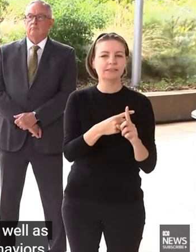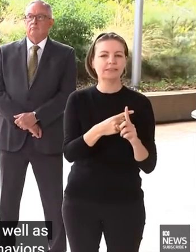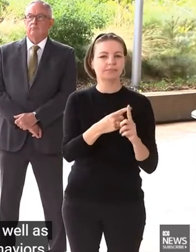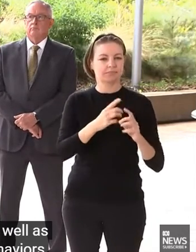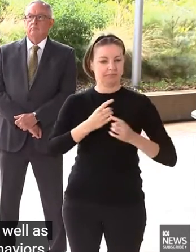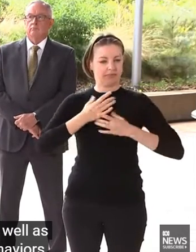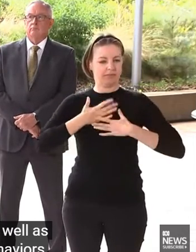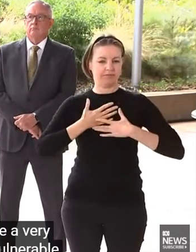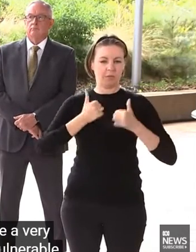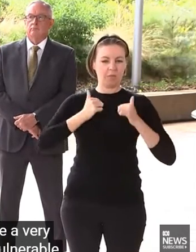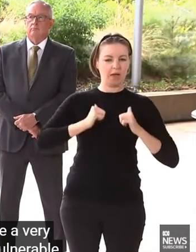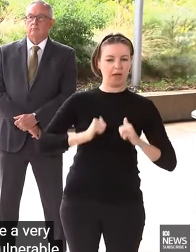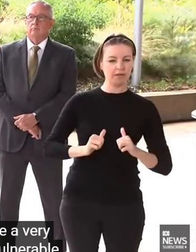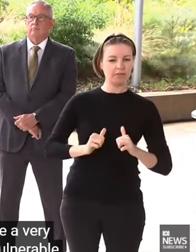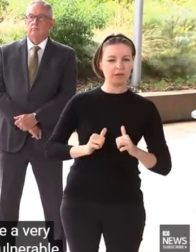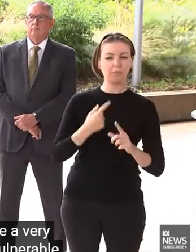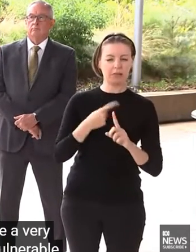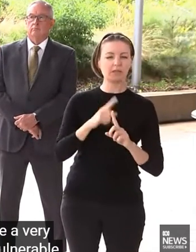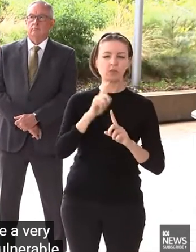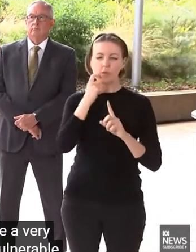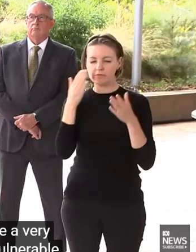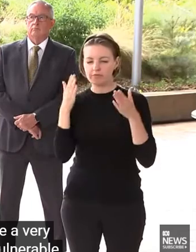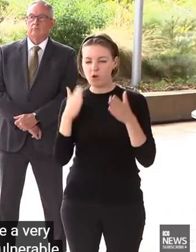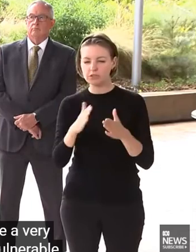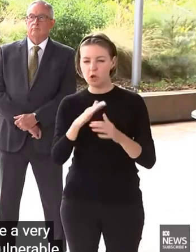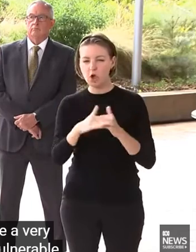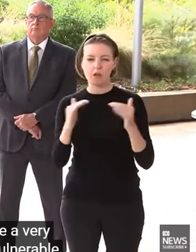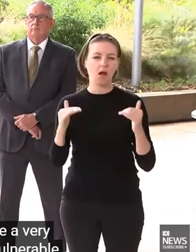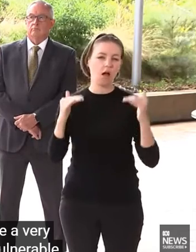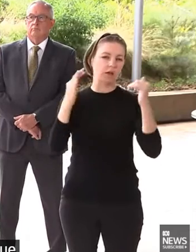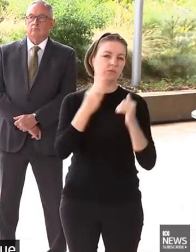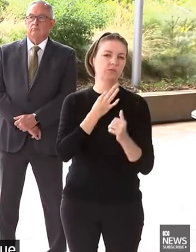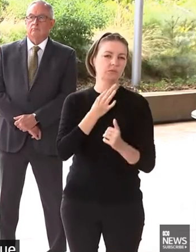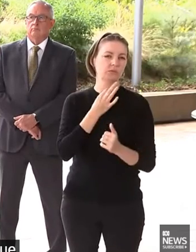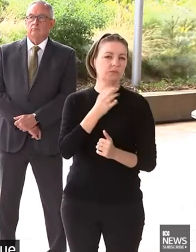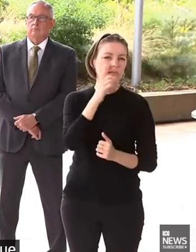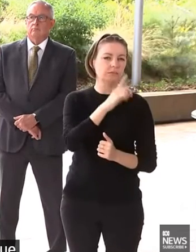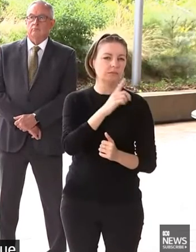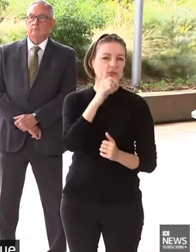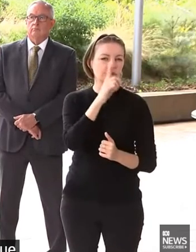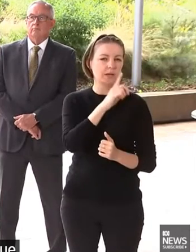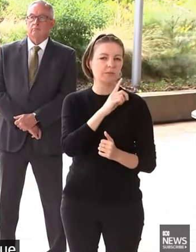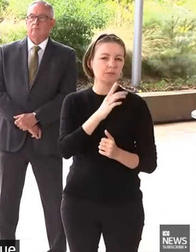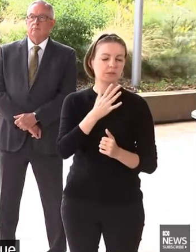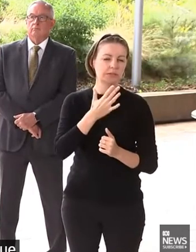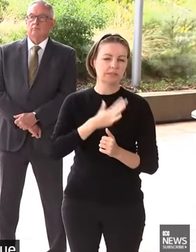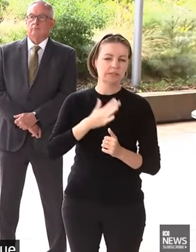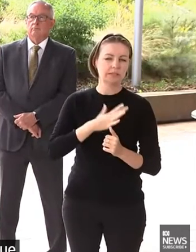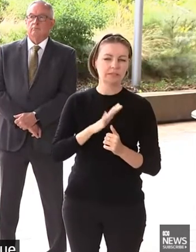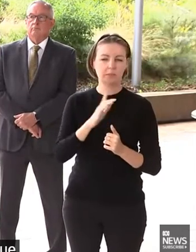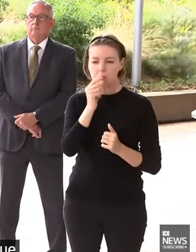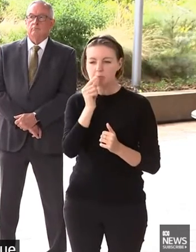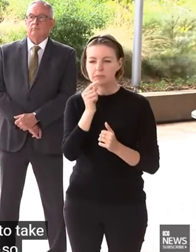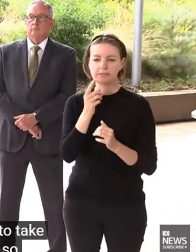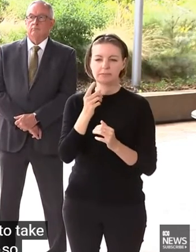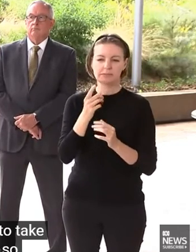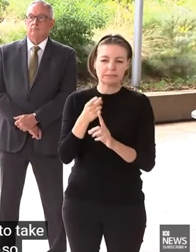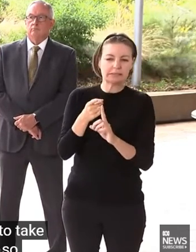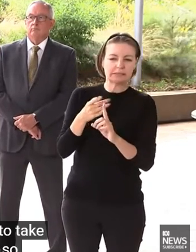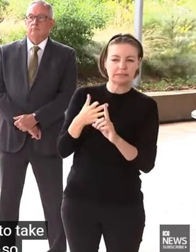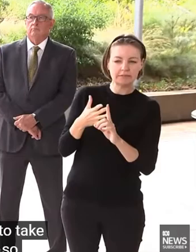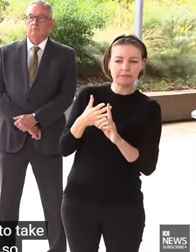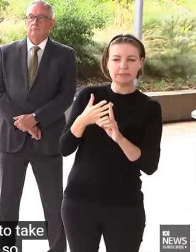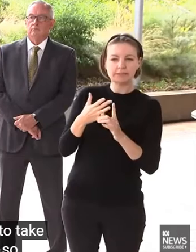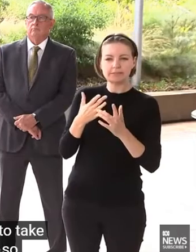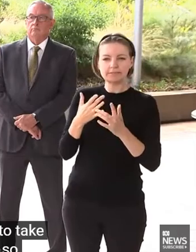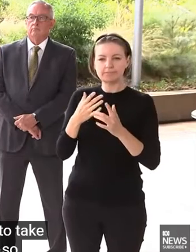very strong focus on the vulnerable who will continue to potentially need to take special actions. So, you